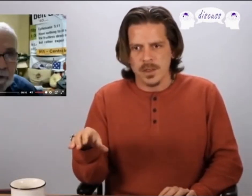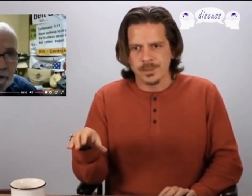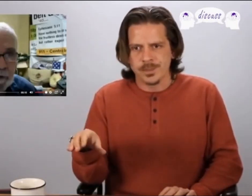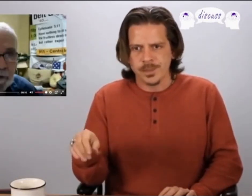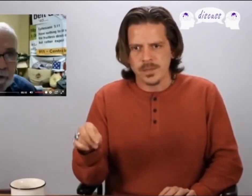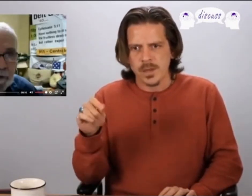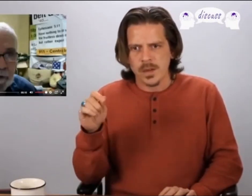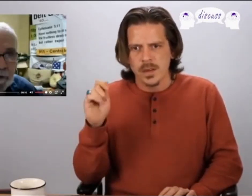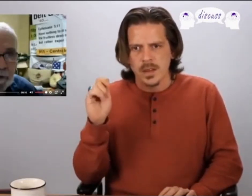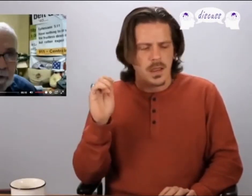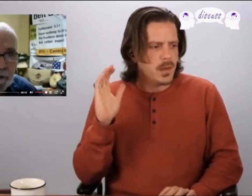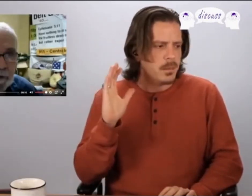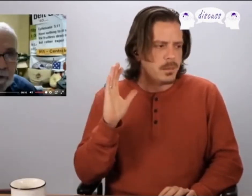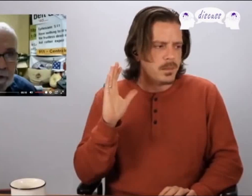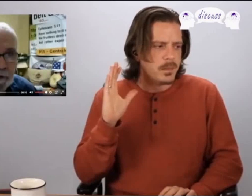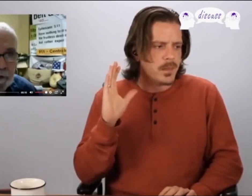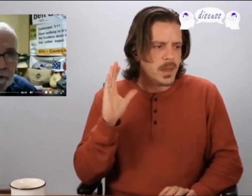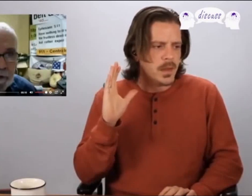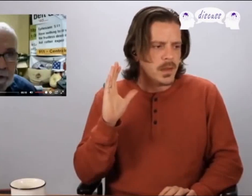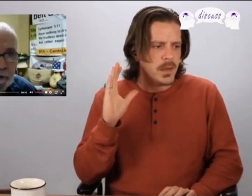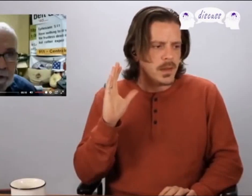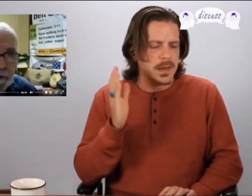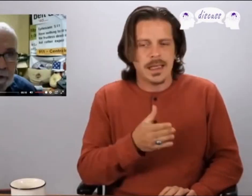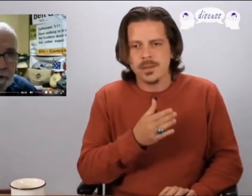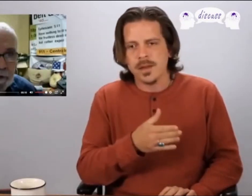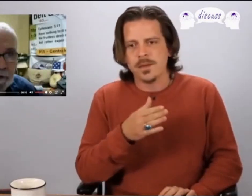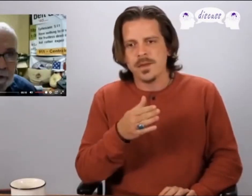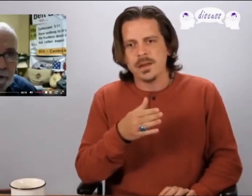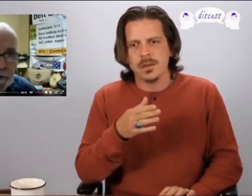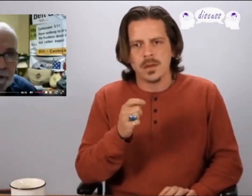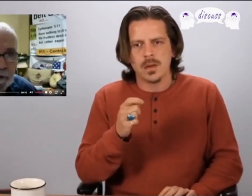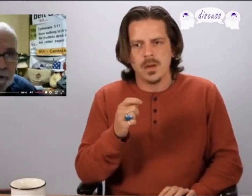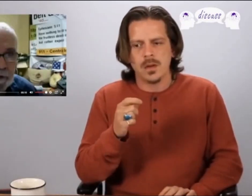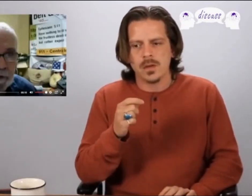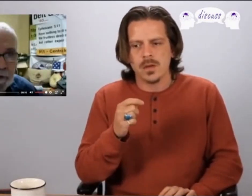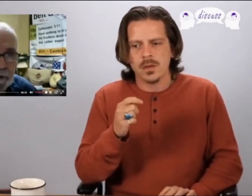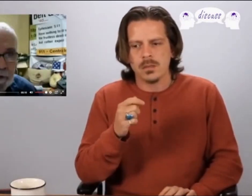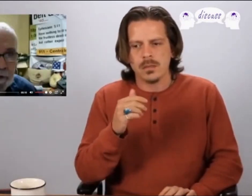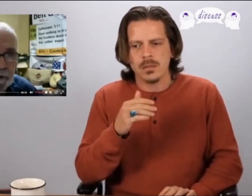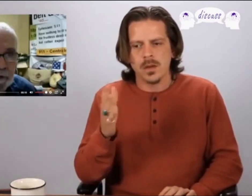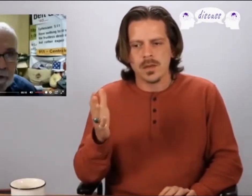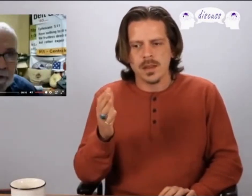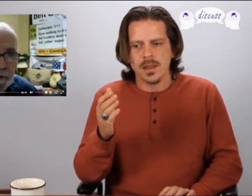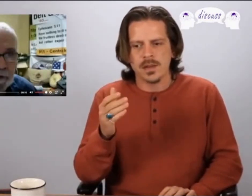that's why field calls her call Cynthia's